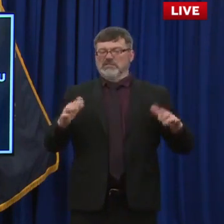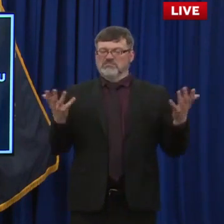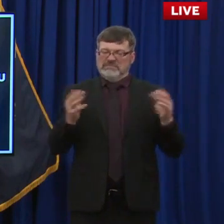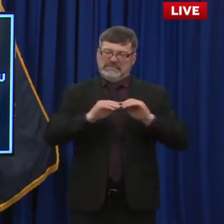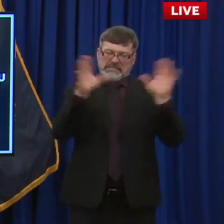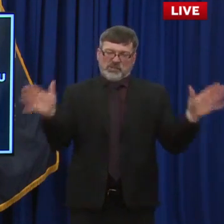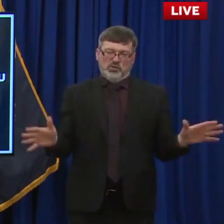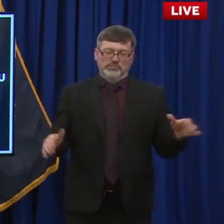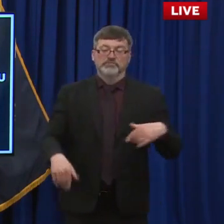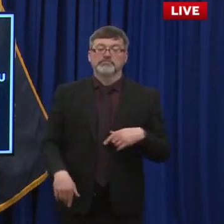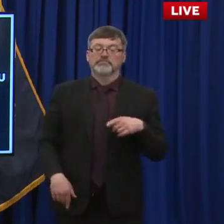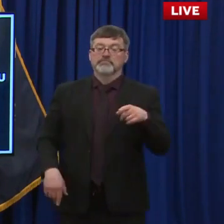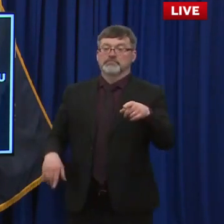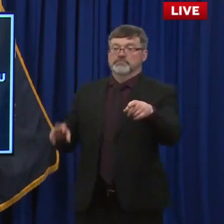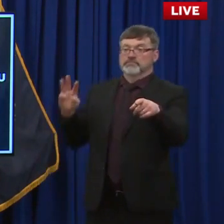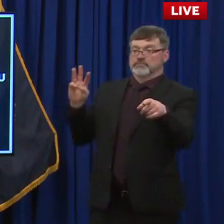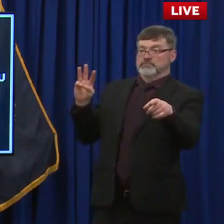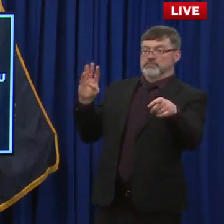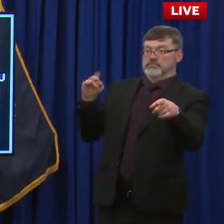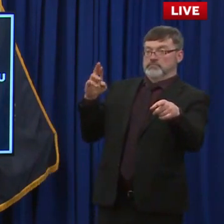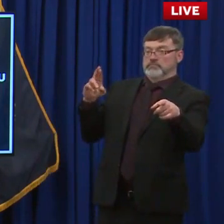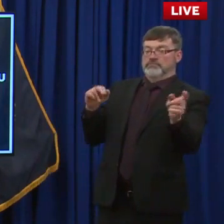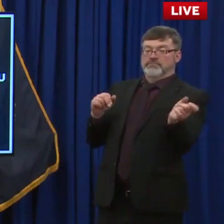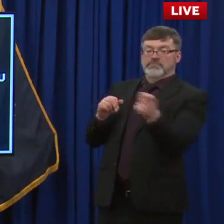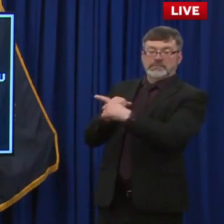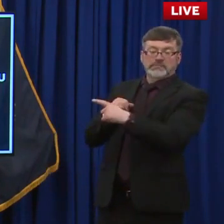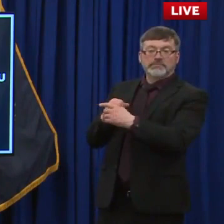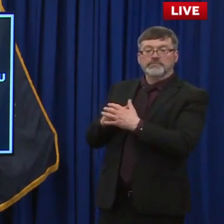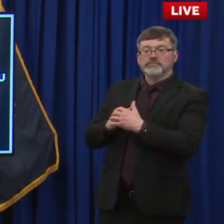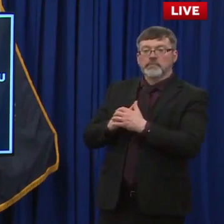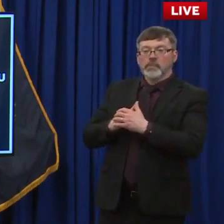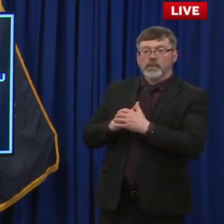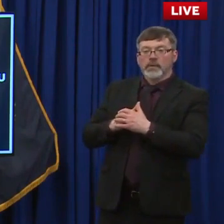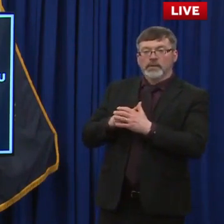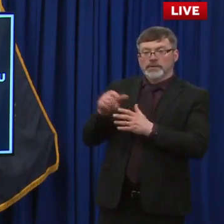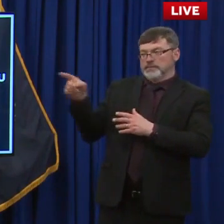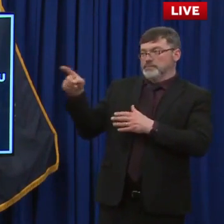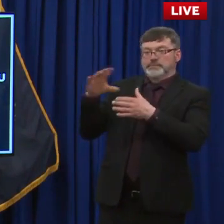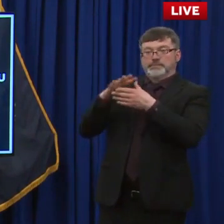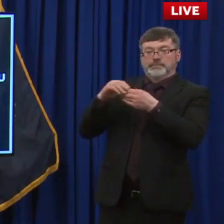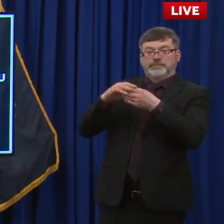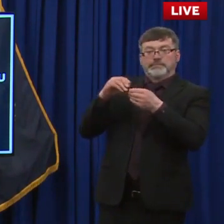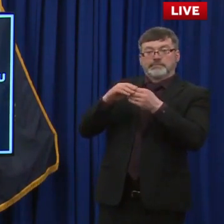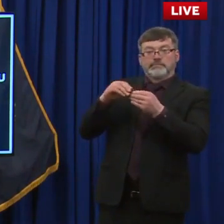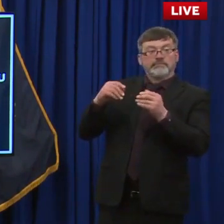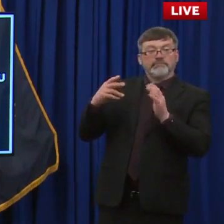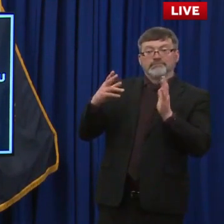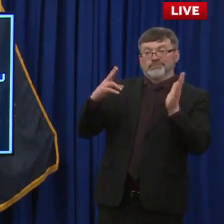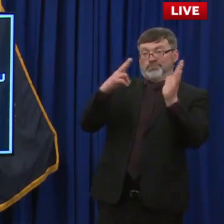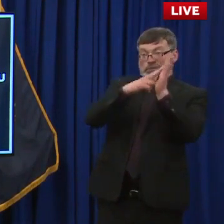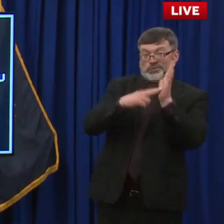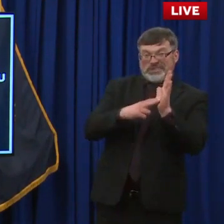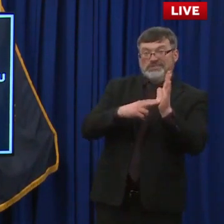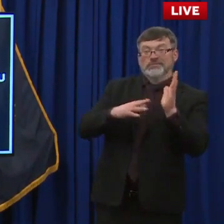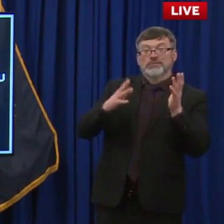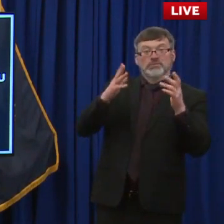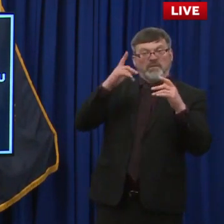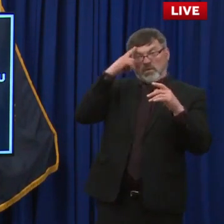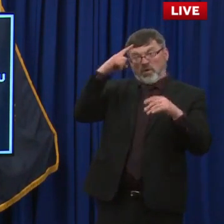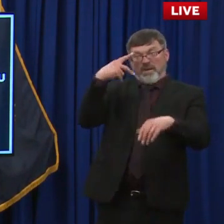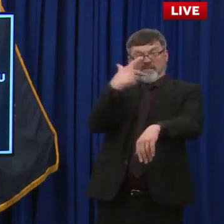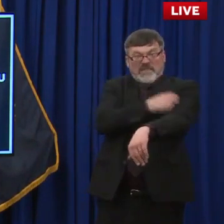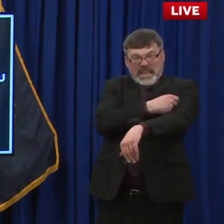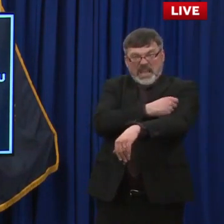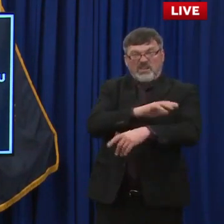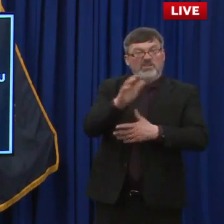Governor, we you touched on the making vaccine available or registration opening to everybody in a matter of weeks. Do you think it's still